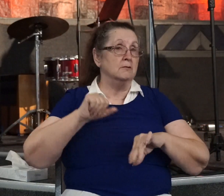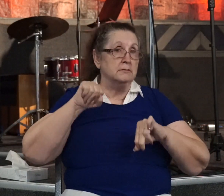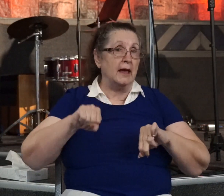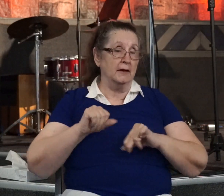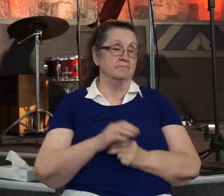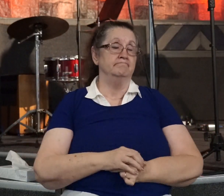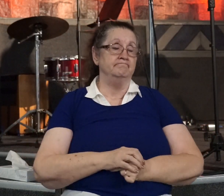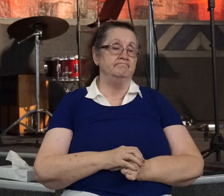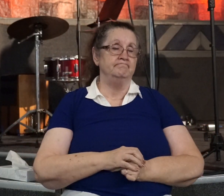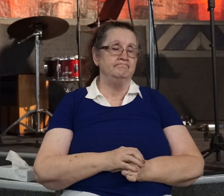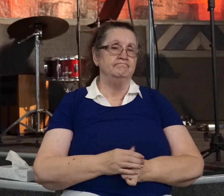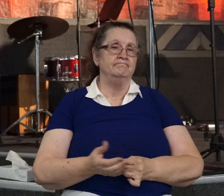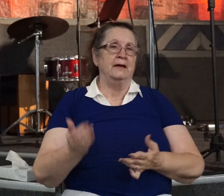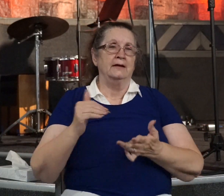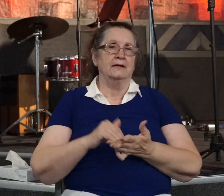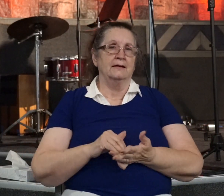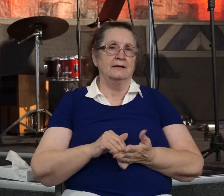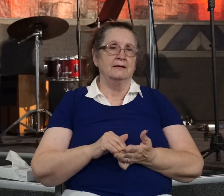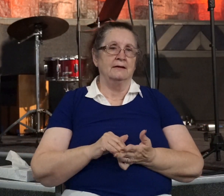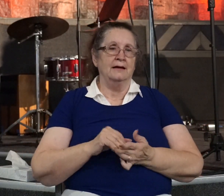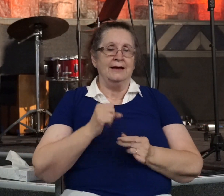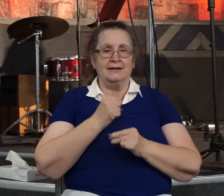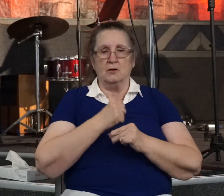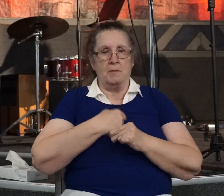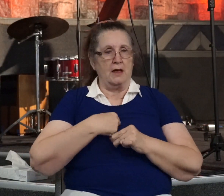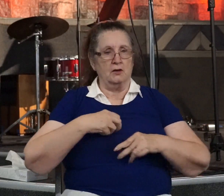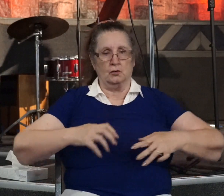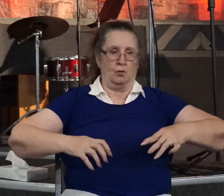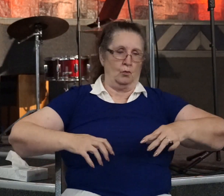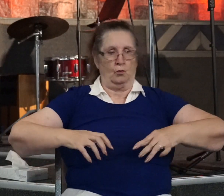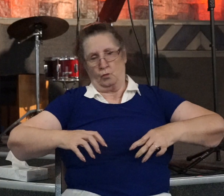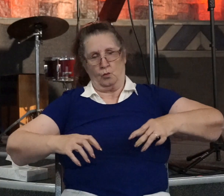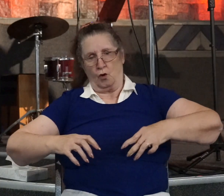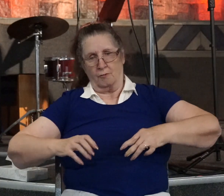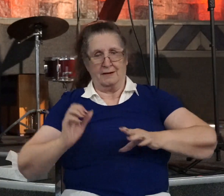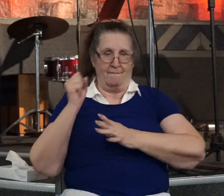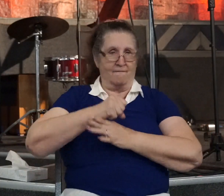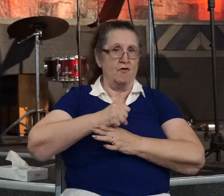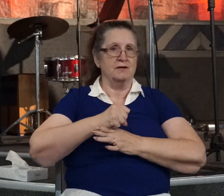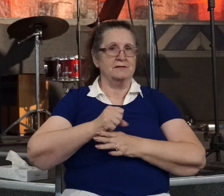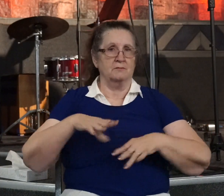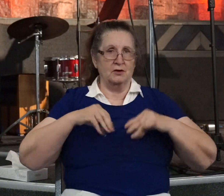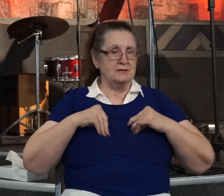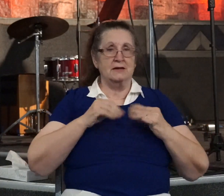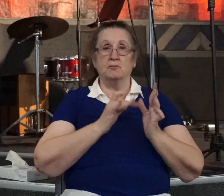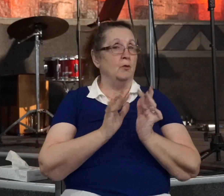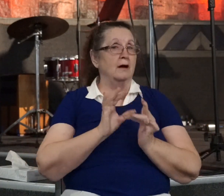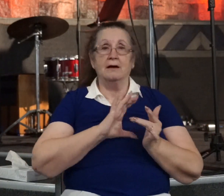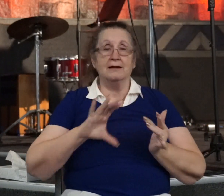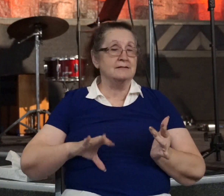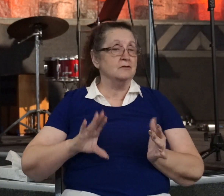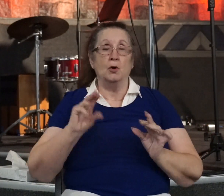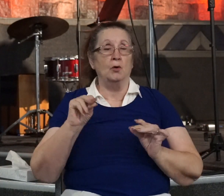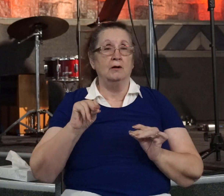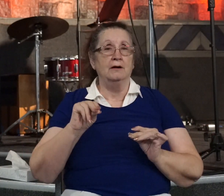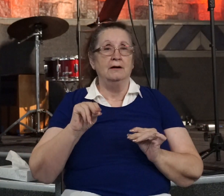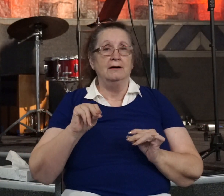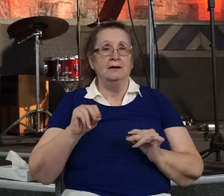Again, he didn't make us robots. He didn't force us to accept Christ. He didn't wire us to where we couldn't